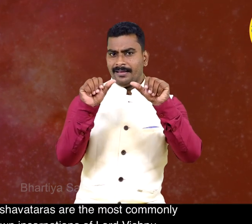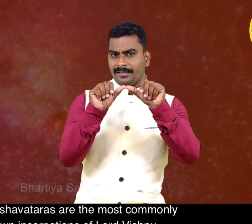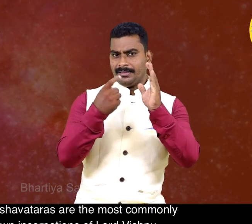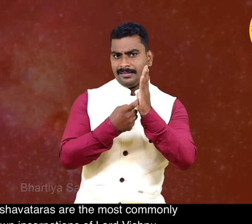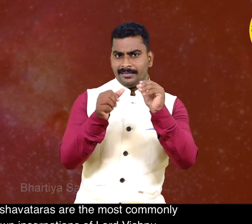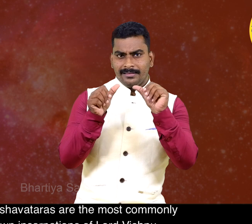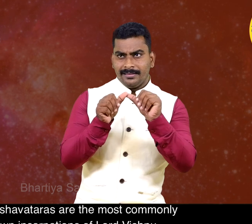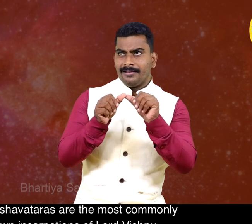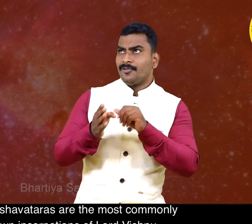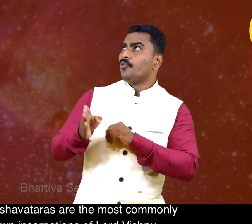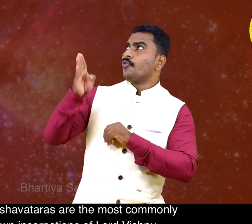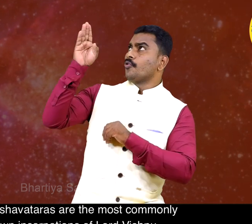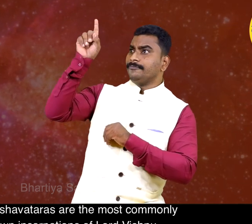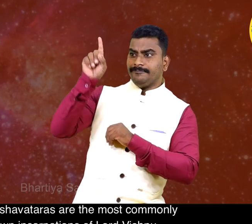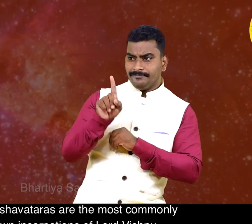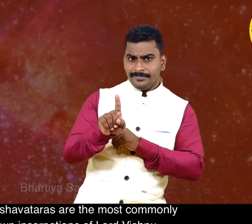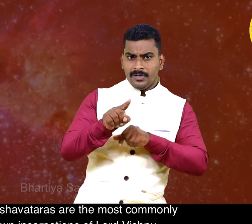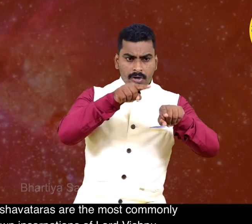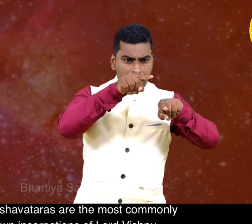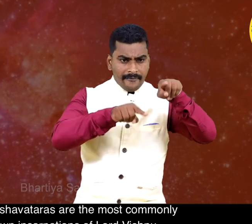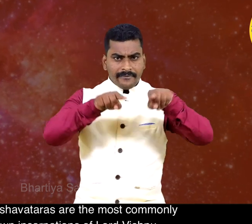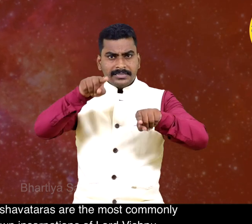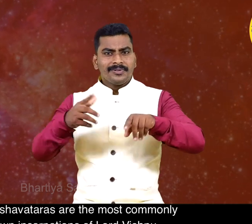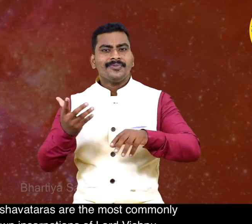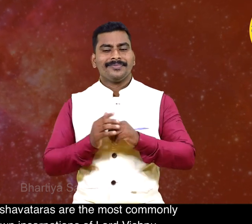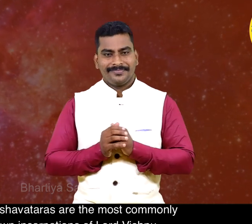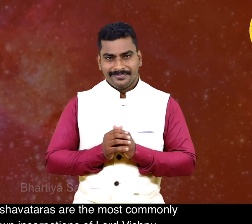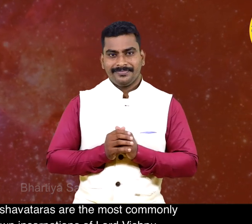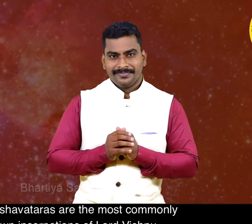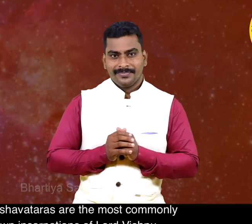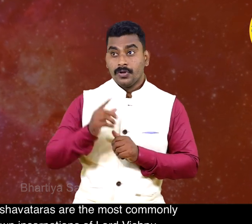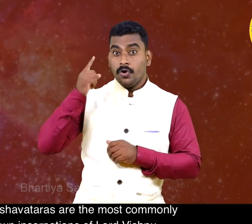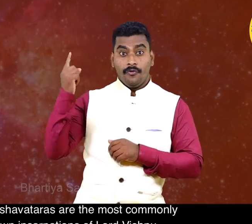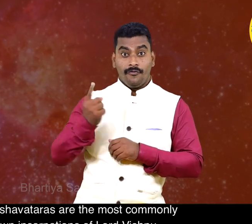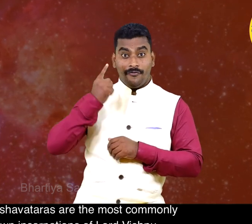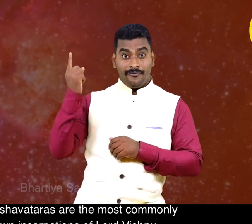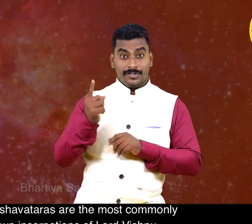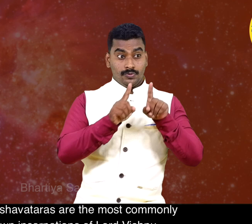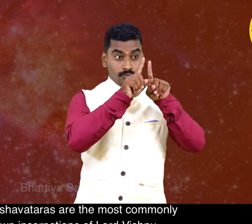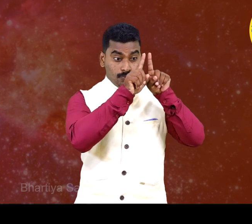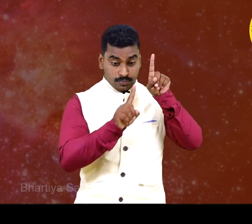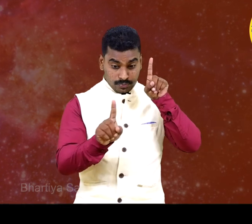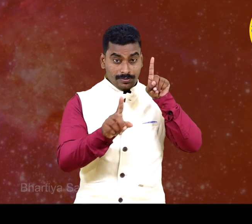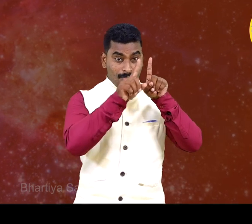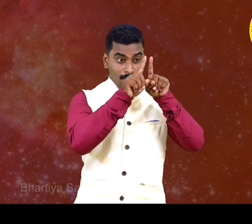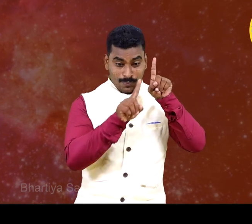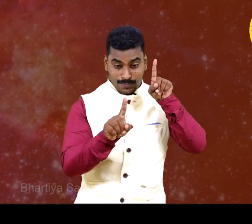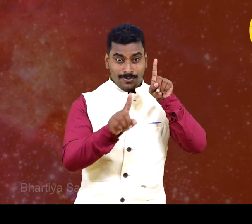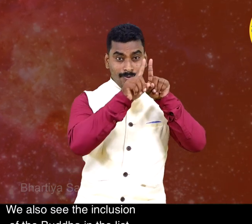Dashavataras are the most commonly known incarnations of Lord Vishnu. We